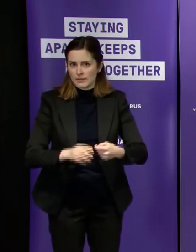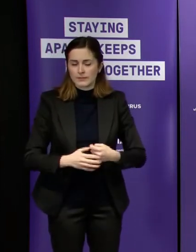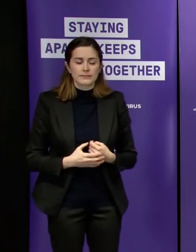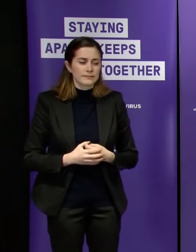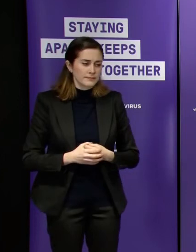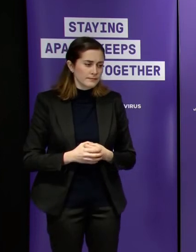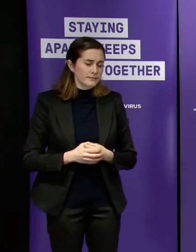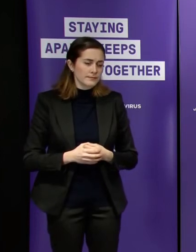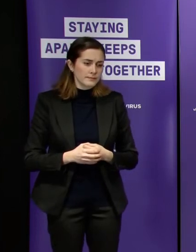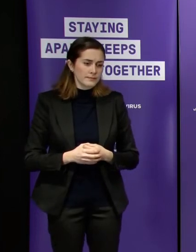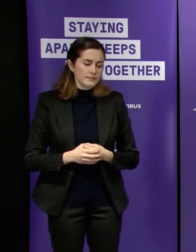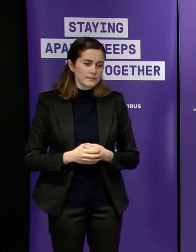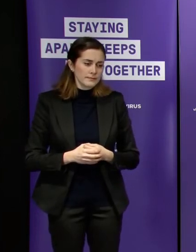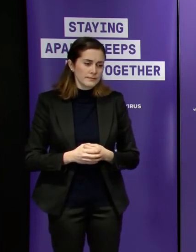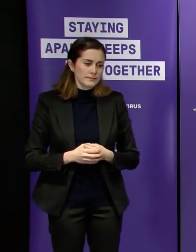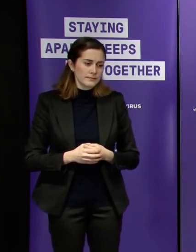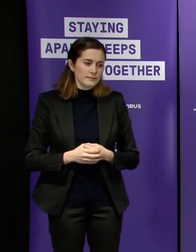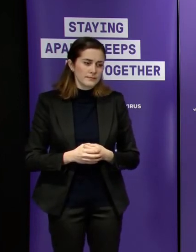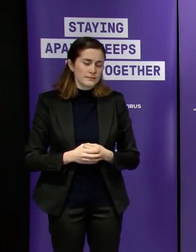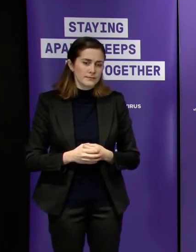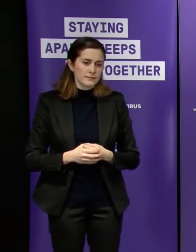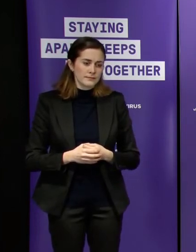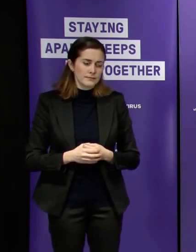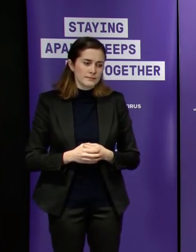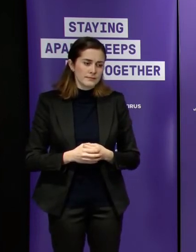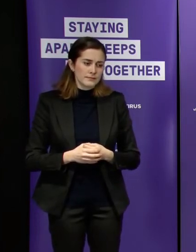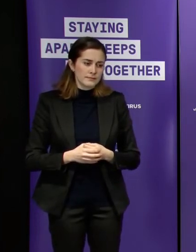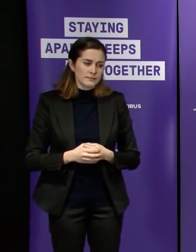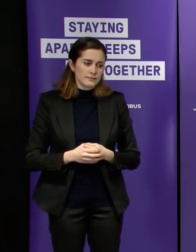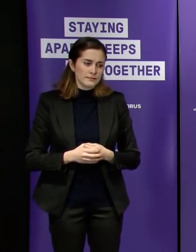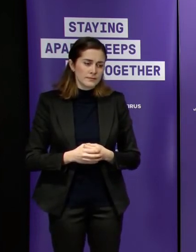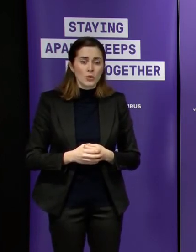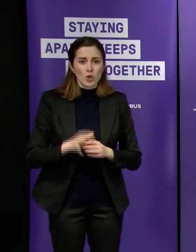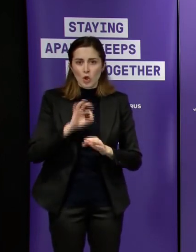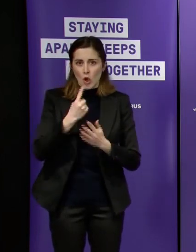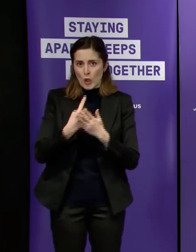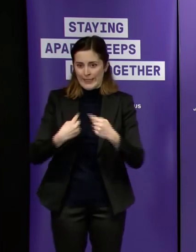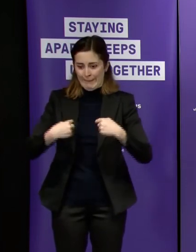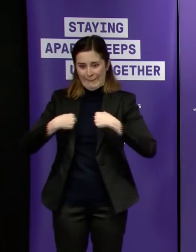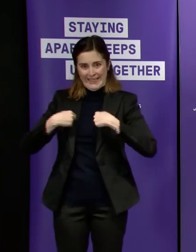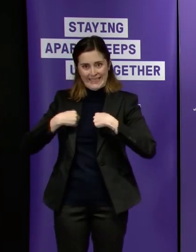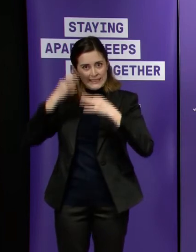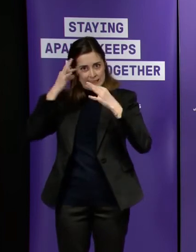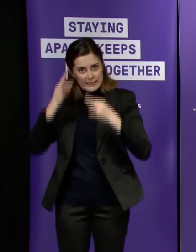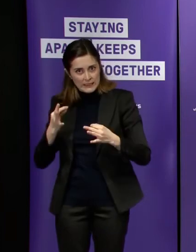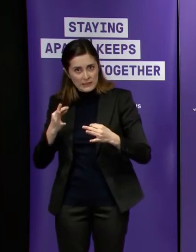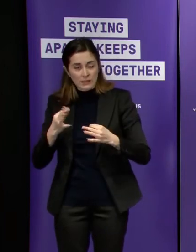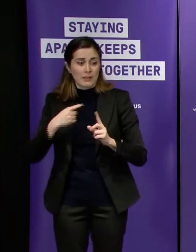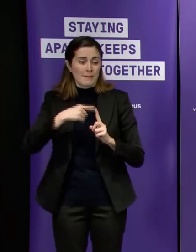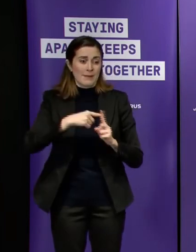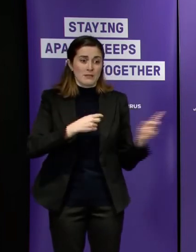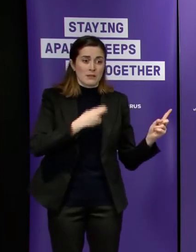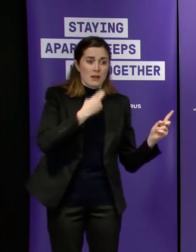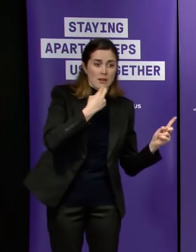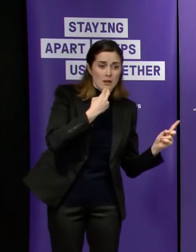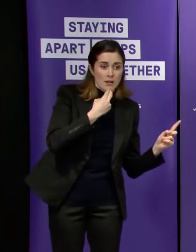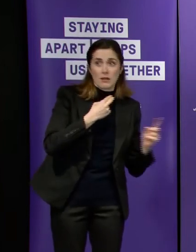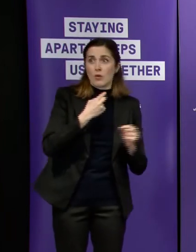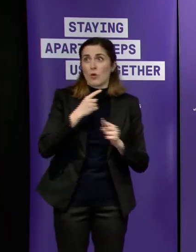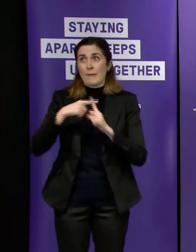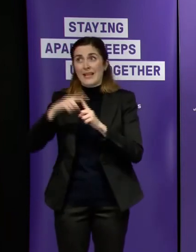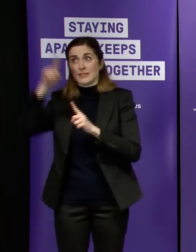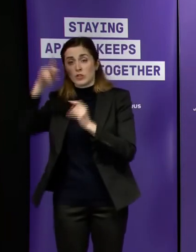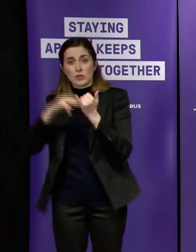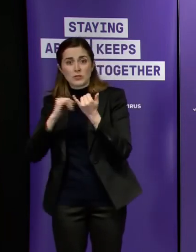uh just to give you a sense that it's it's not just a matter of us and one other state or even multiple states this does have a